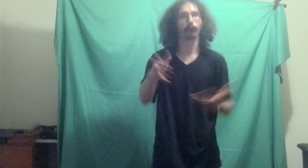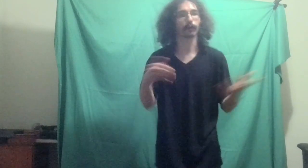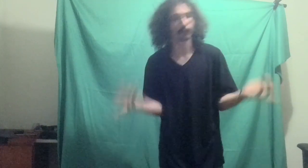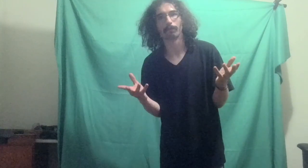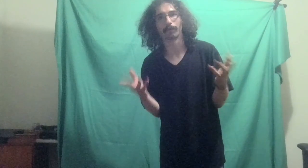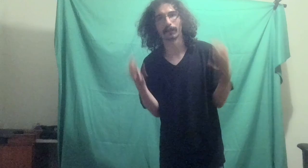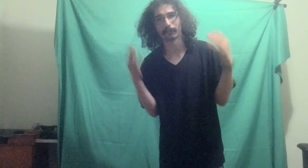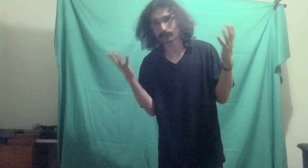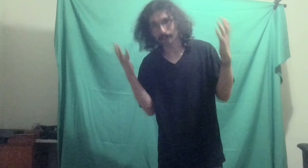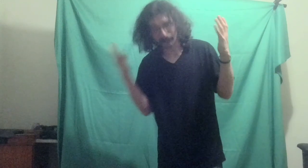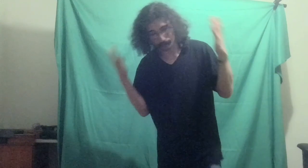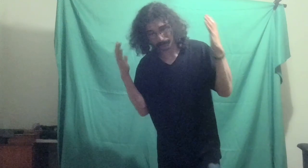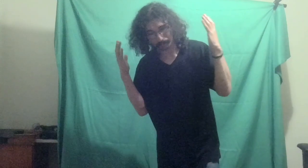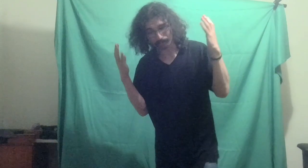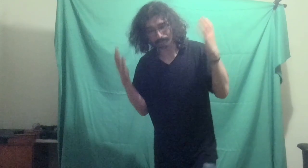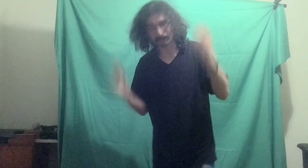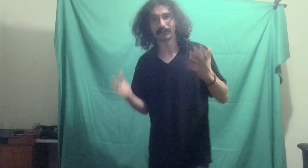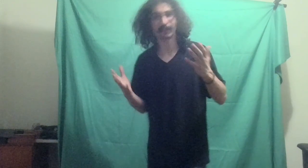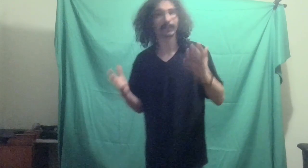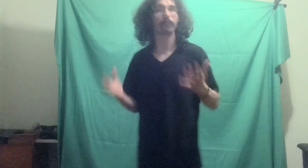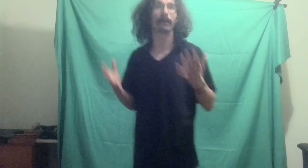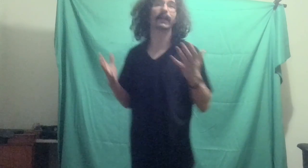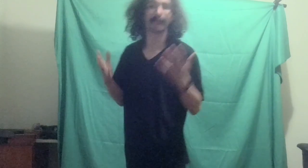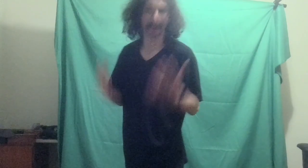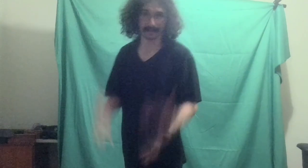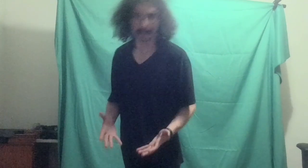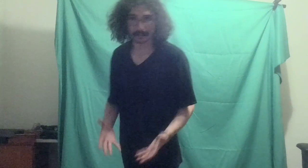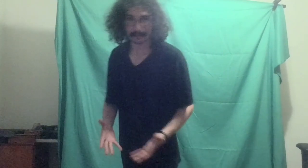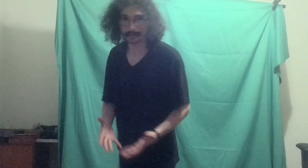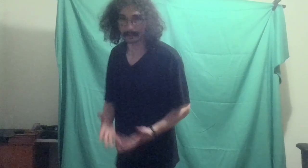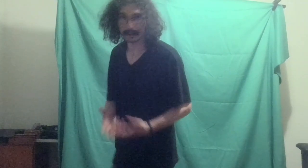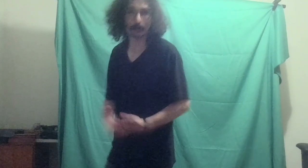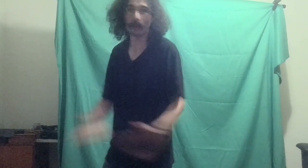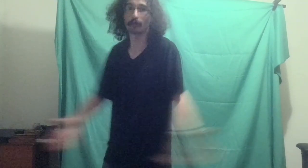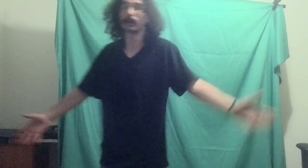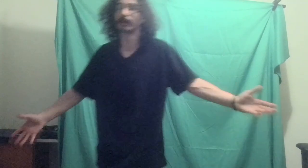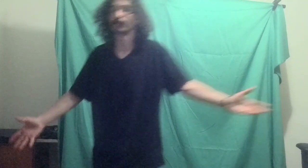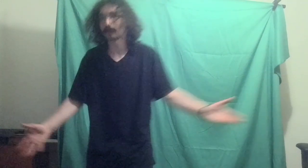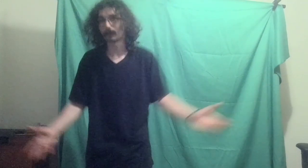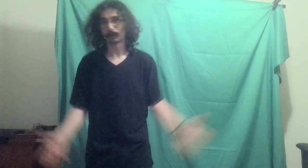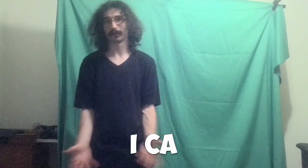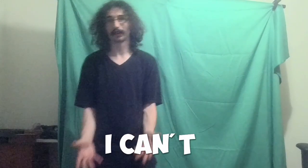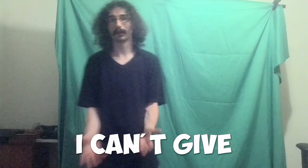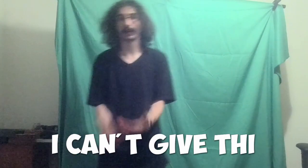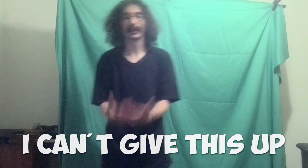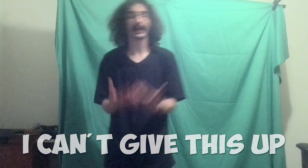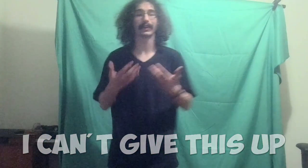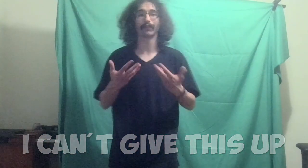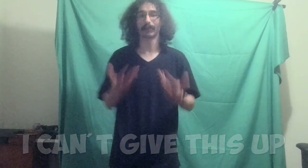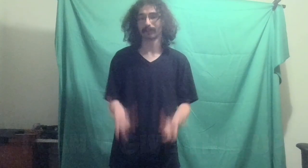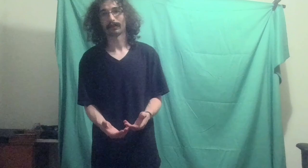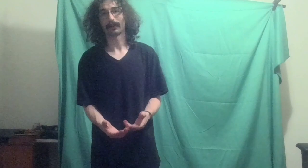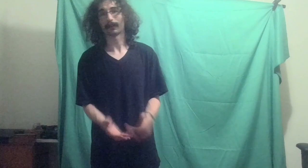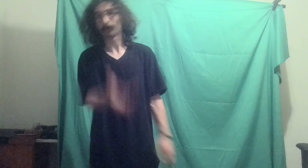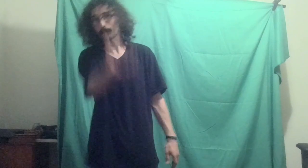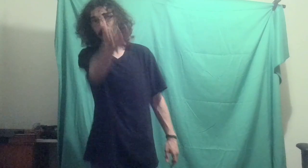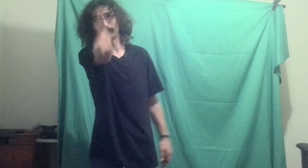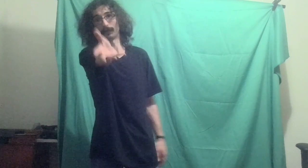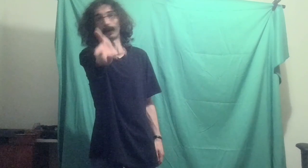whatever, because this channel is basically my kit. That's what it's the equivalent of. I can't give this up. And it's only because you guys have